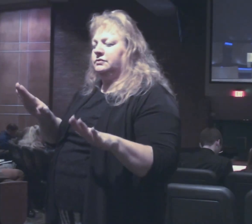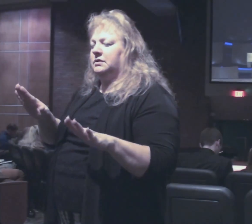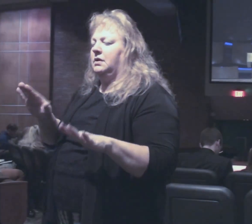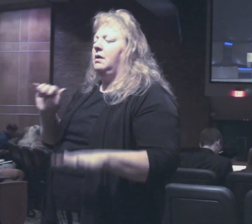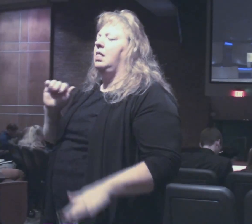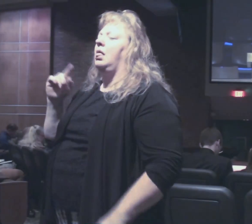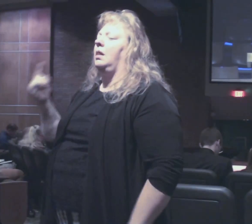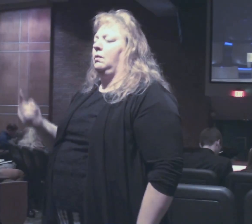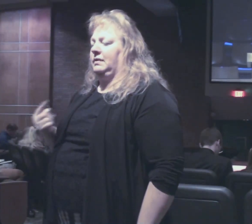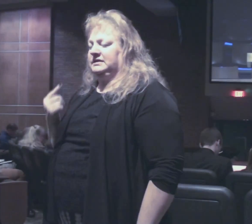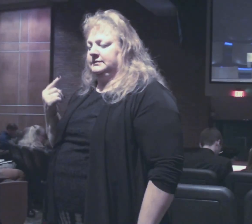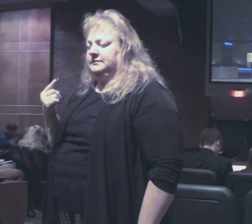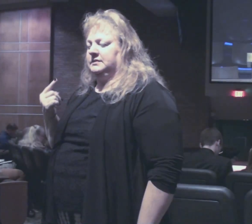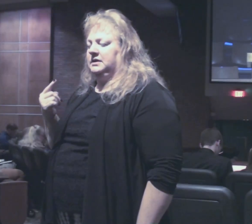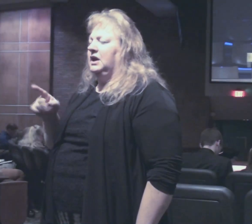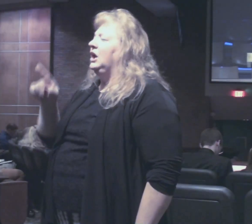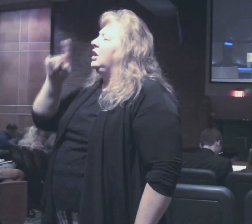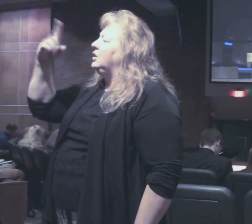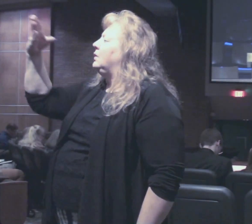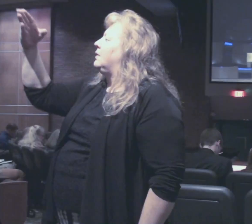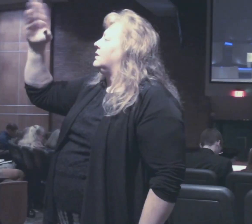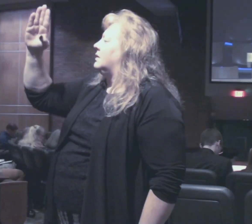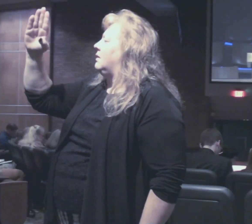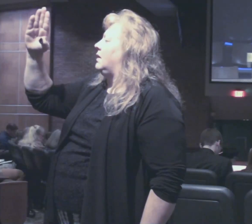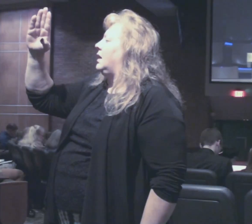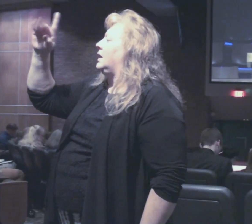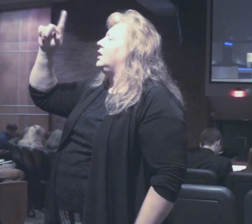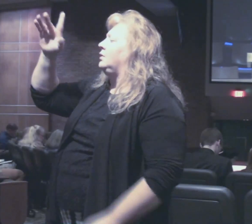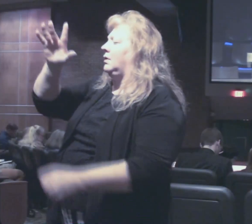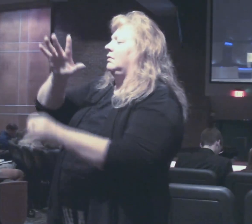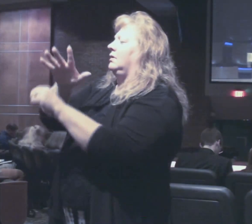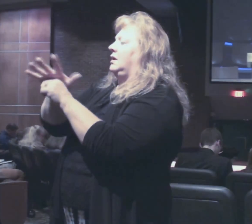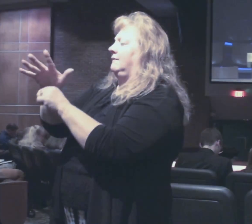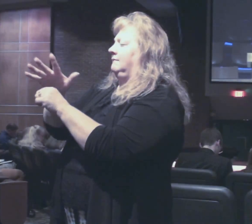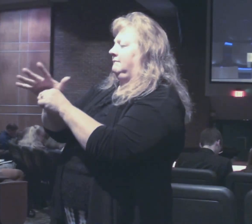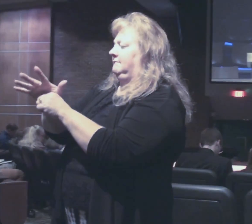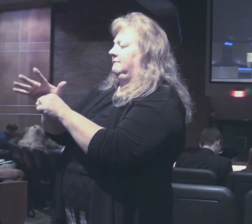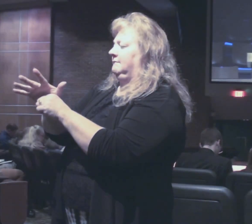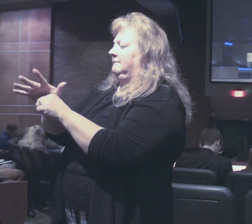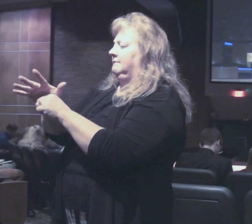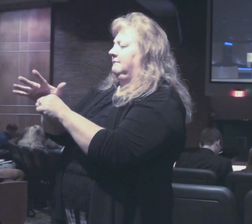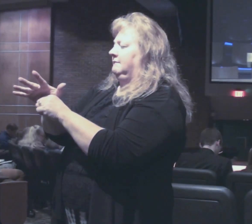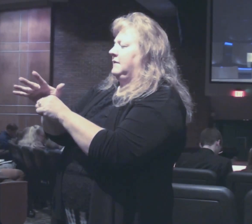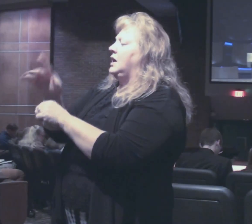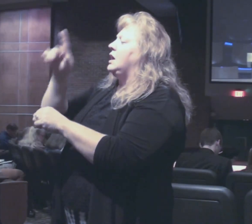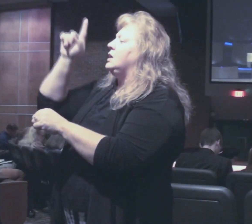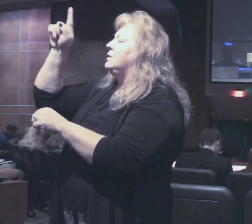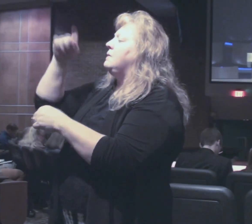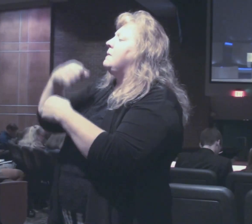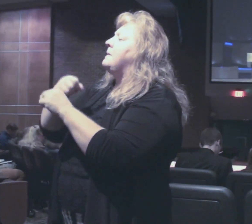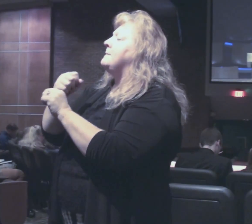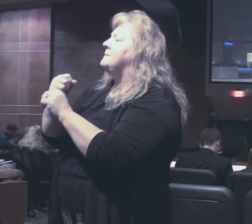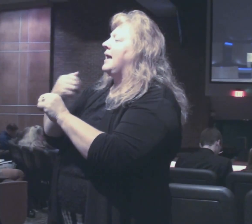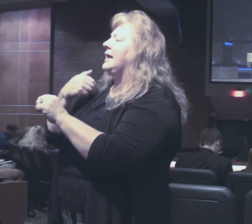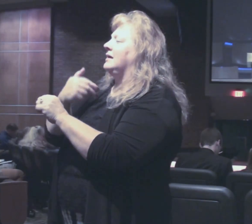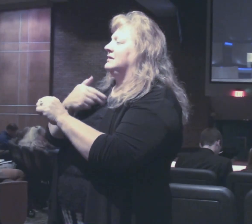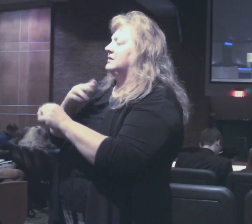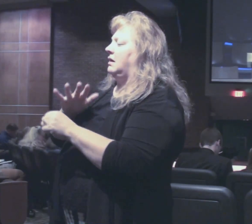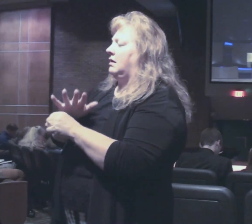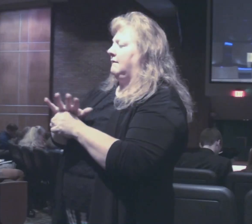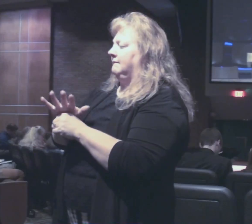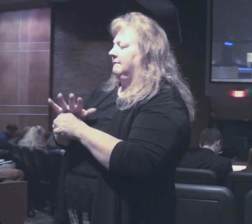the time you are the God who is our sufficiency you are the God who makes us sufficient